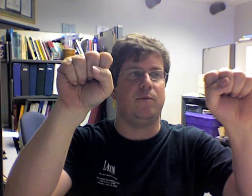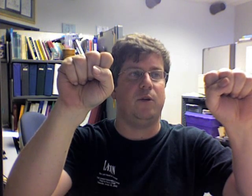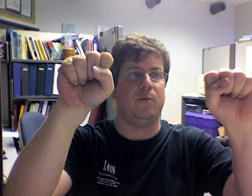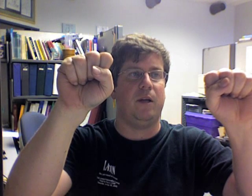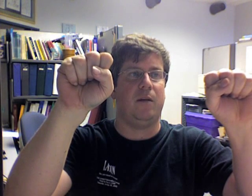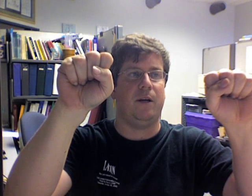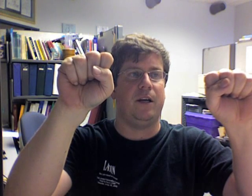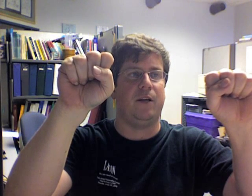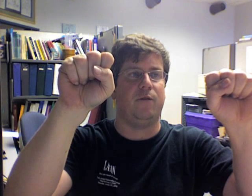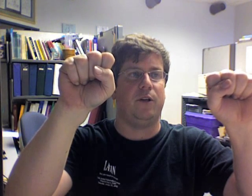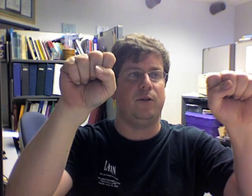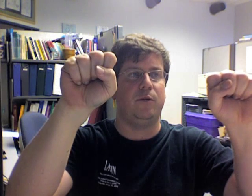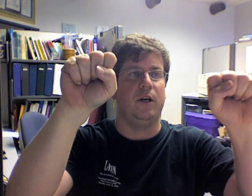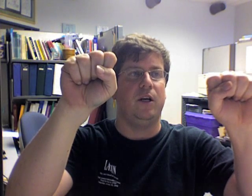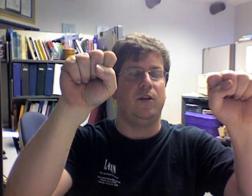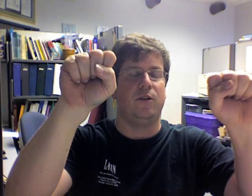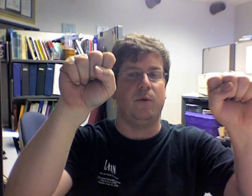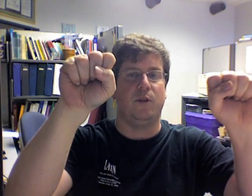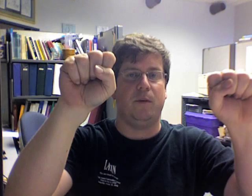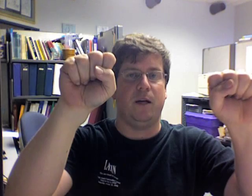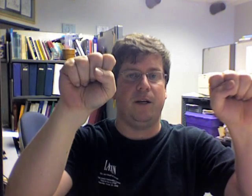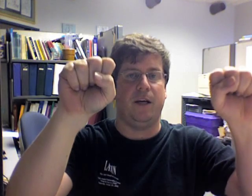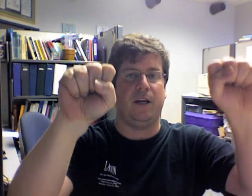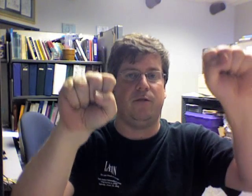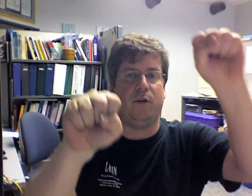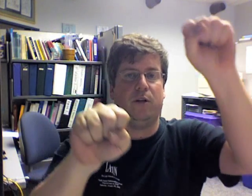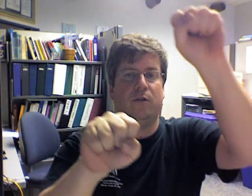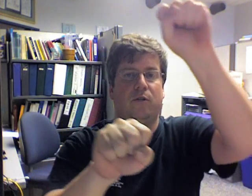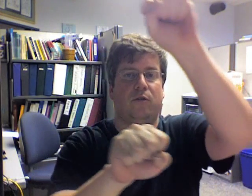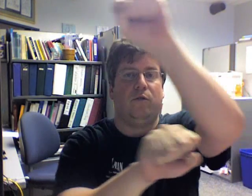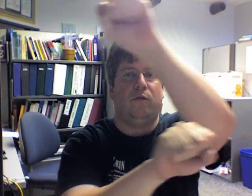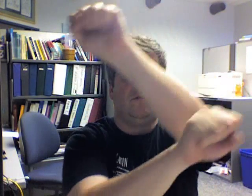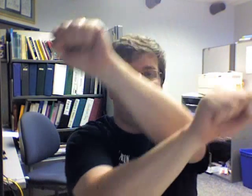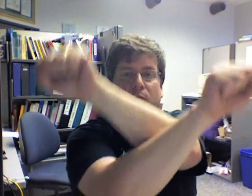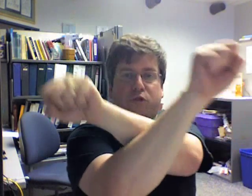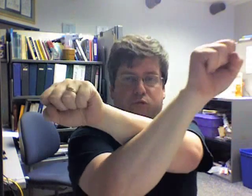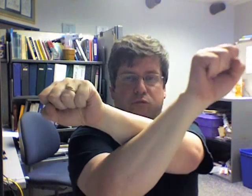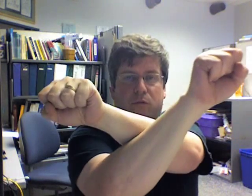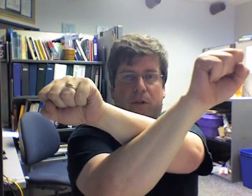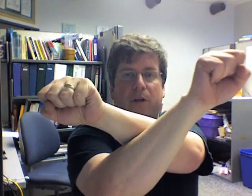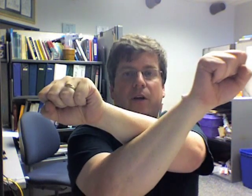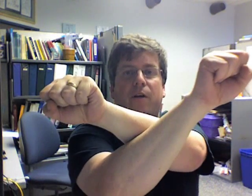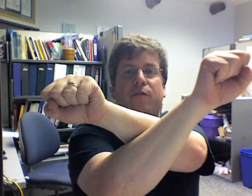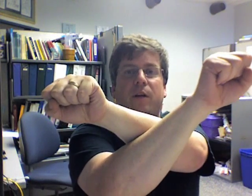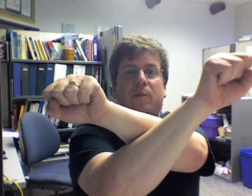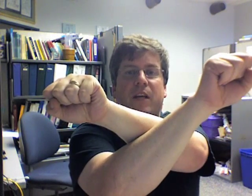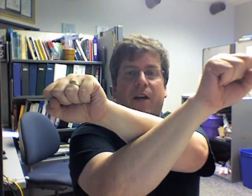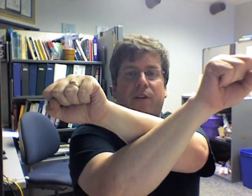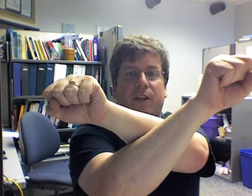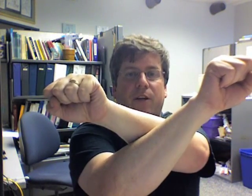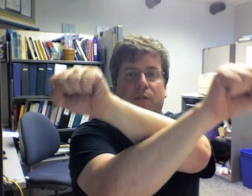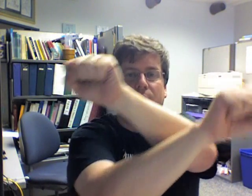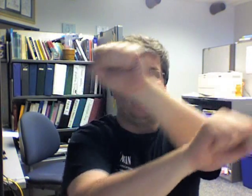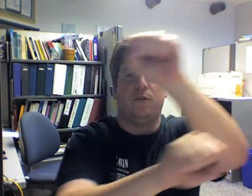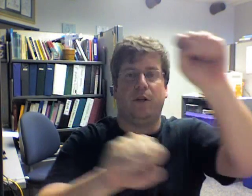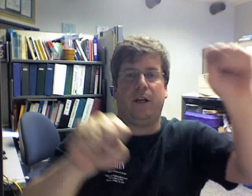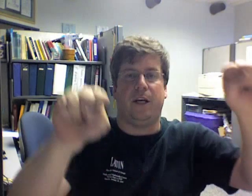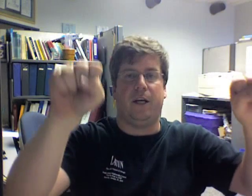multiplying by negative 1 do? So multiplying by negative 1 flips everything over. So let's do that again.